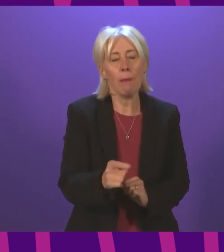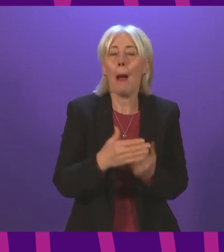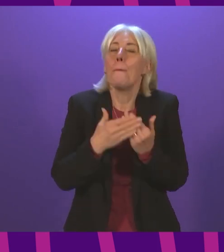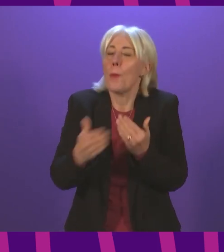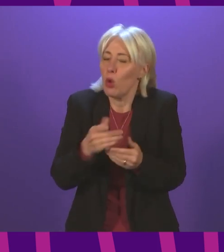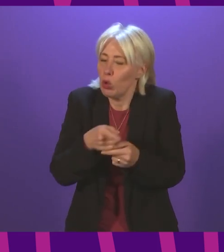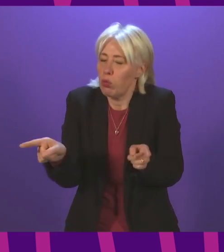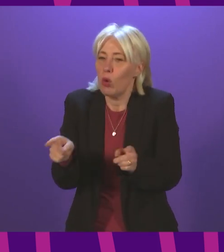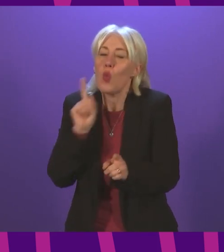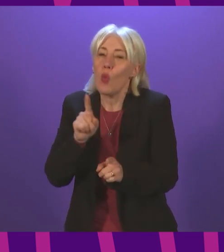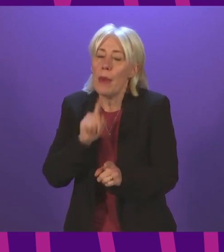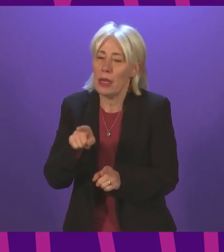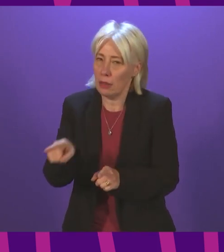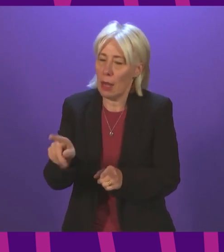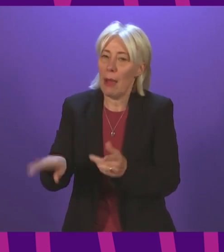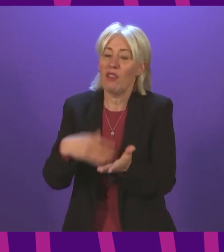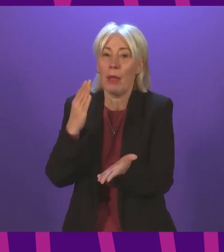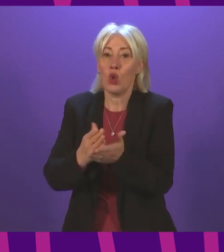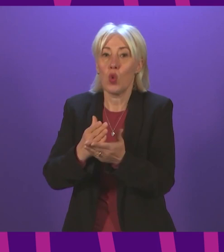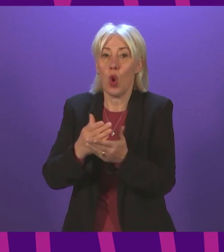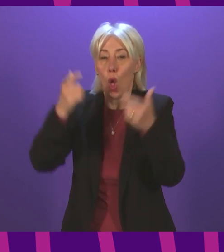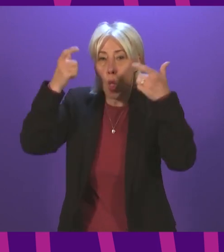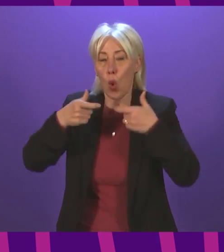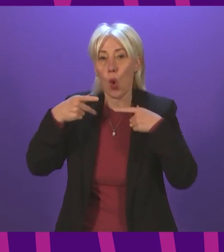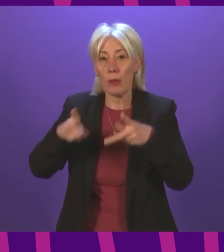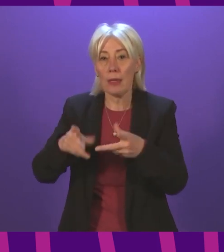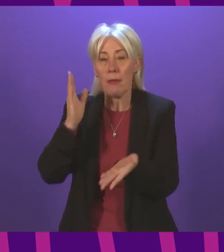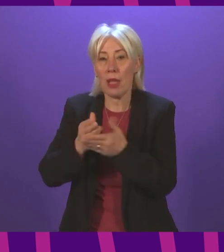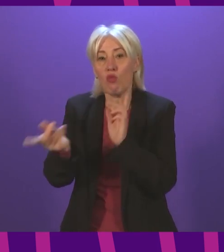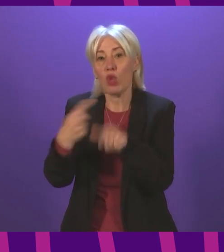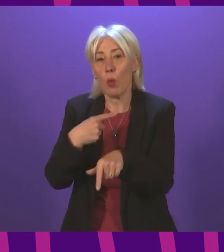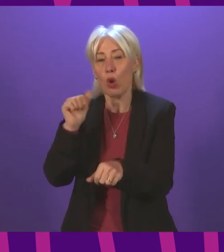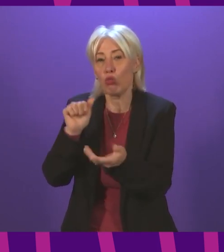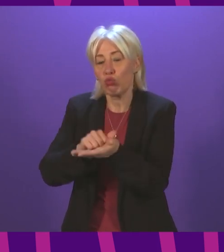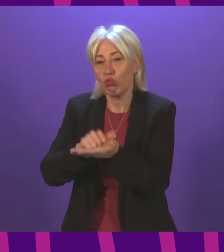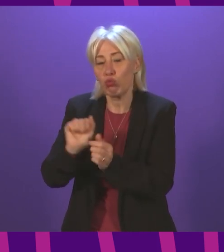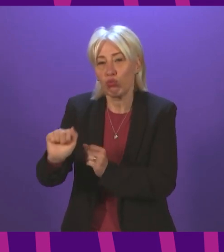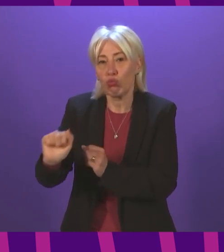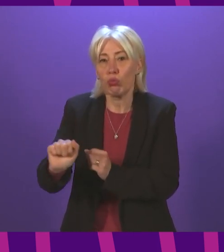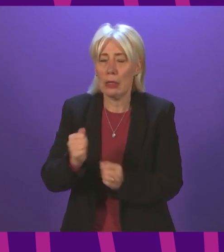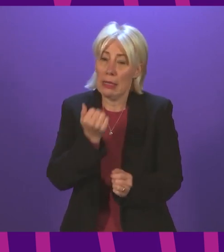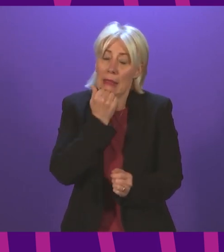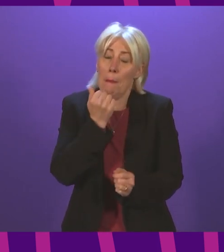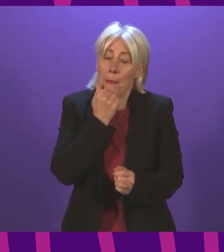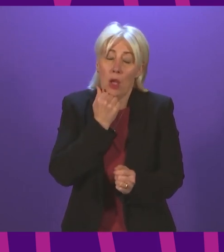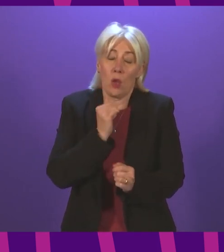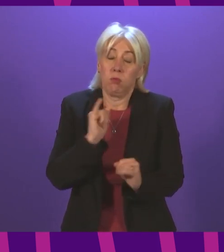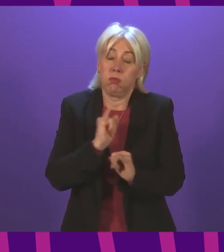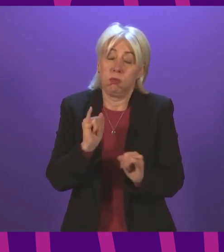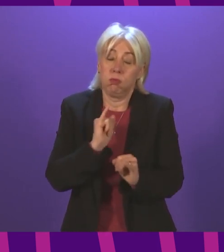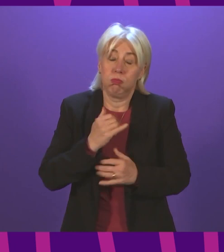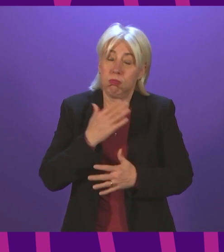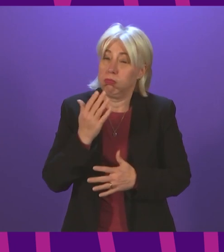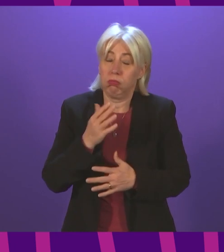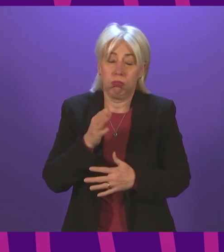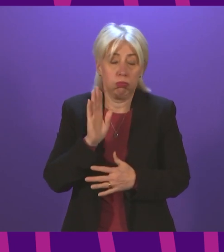the justice system responds appropriately. The numbers, while they are deeply troubling, anybody being